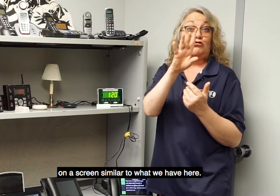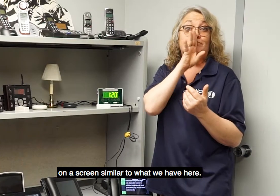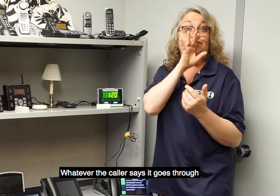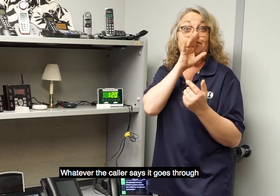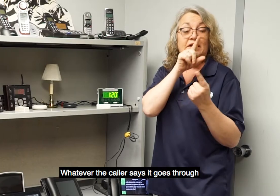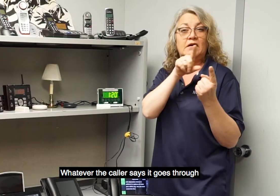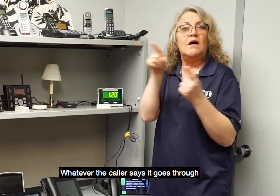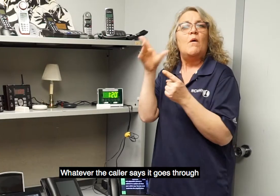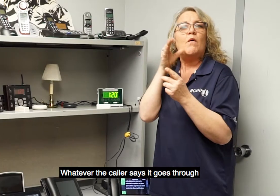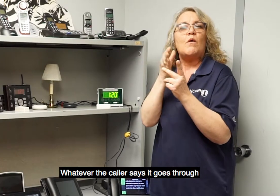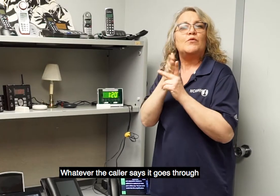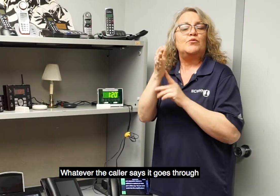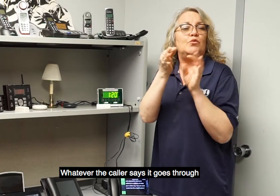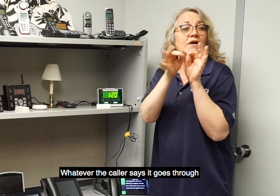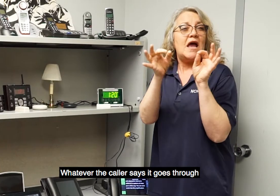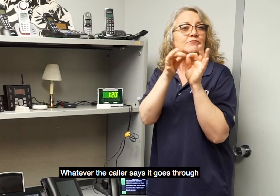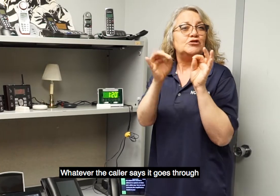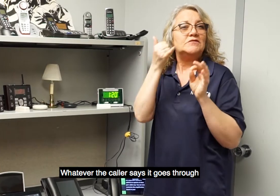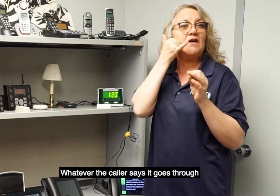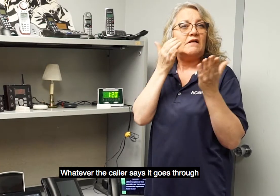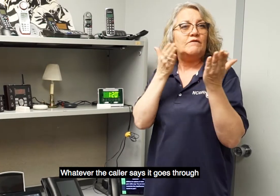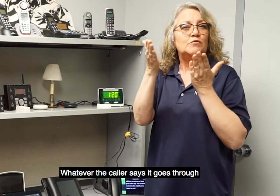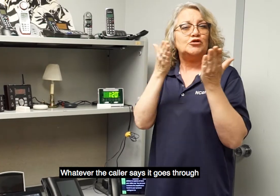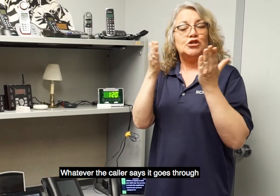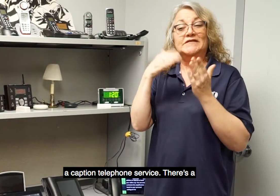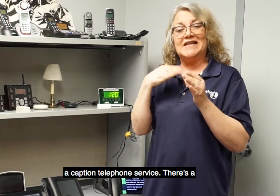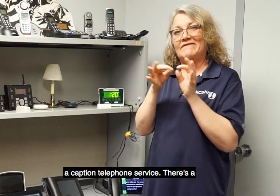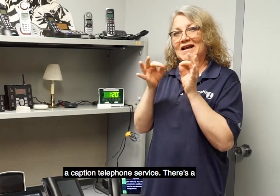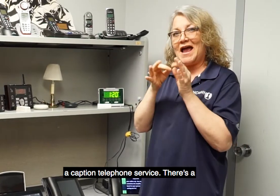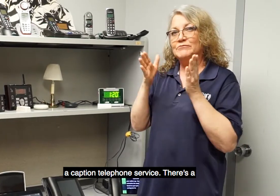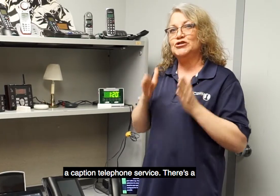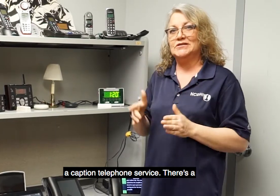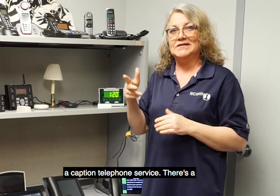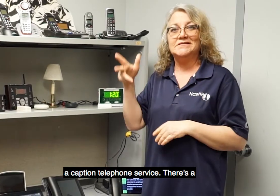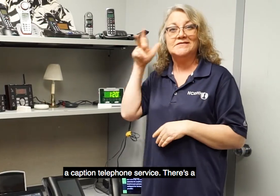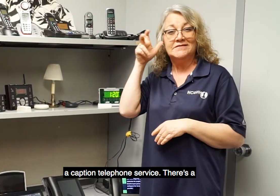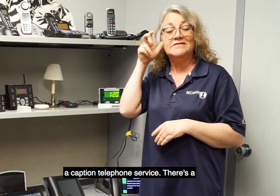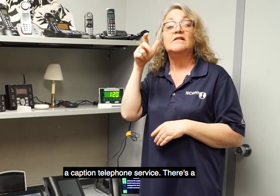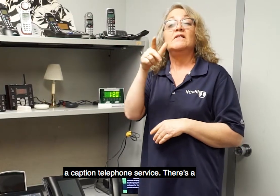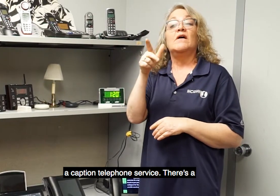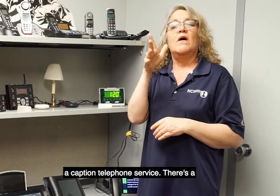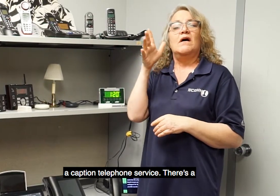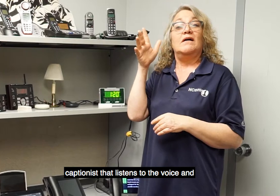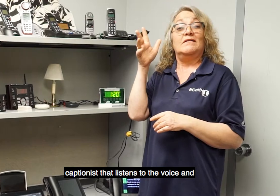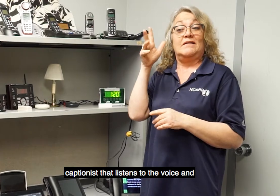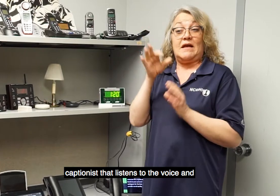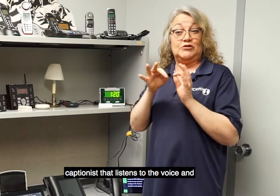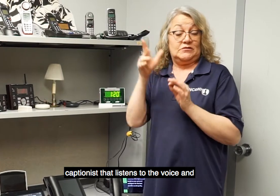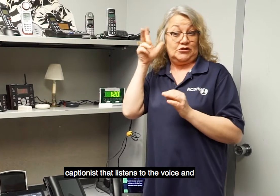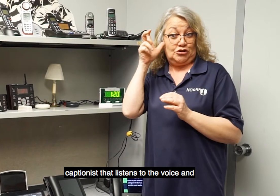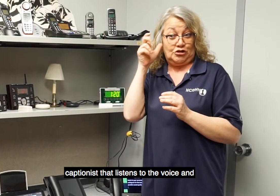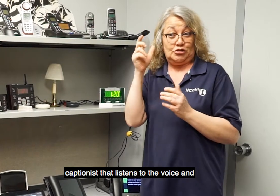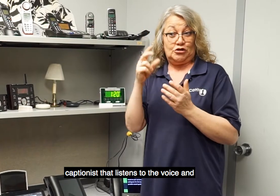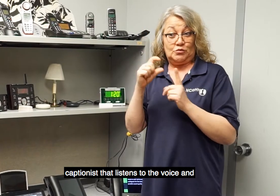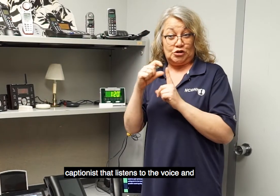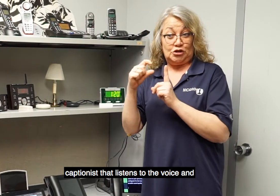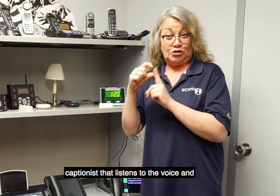Whatever the caller says, it goes through a captioned telephone service. There's a captionist that listens to the voice